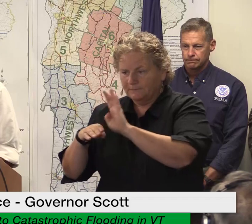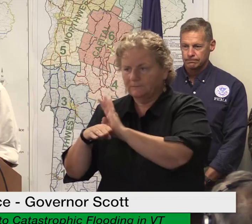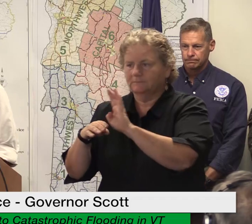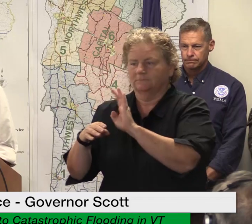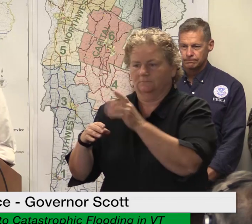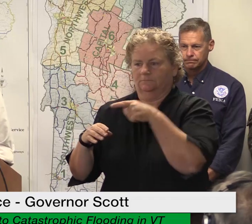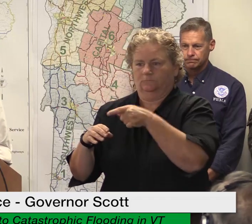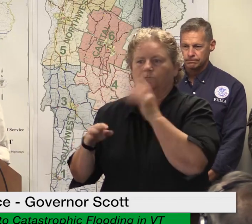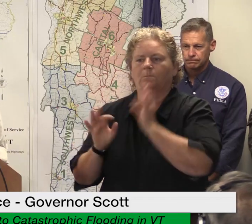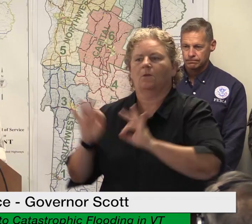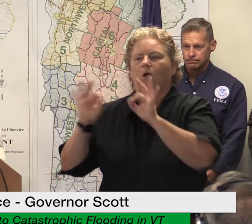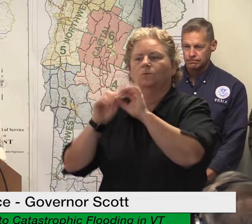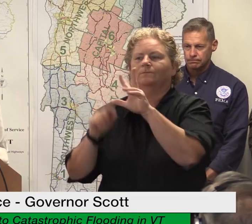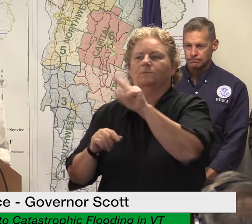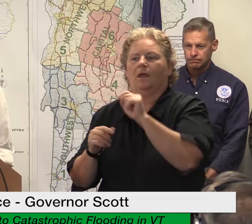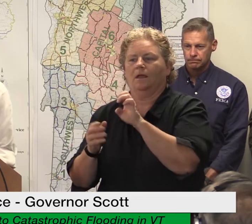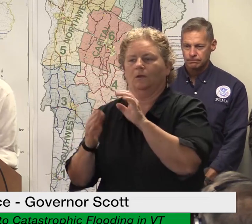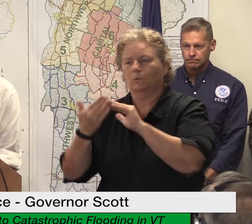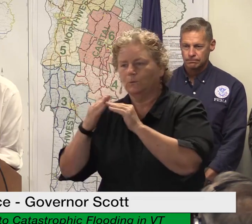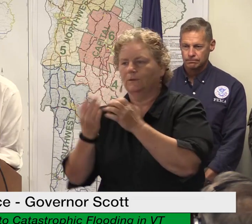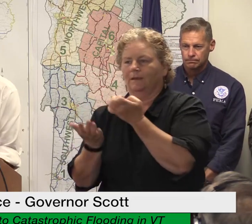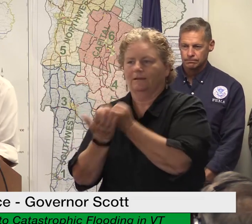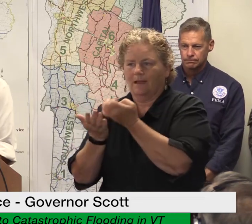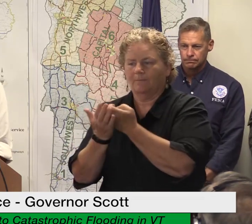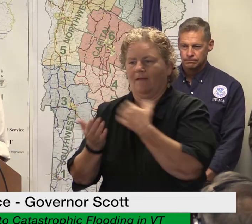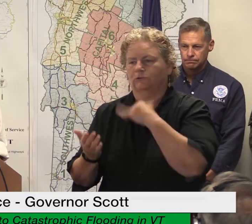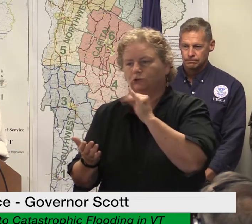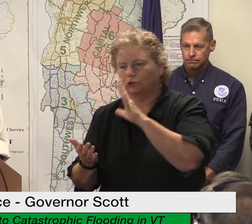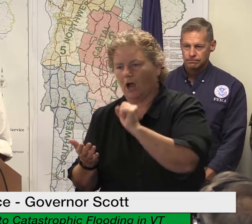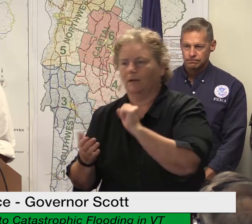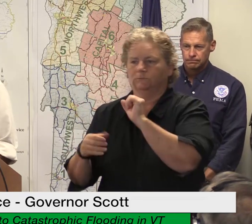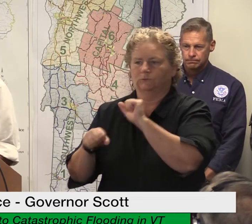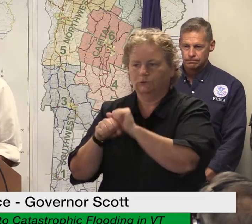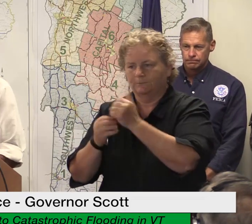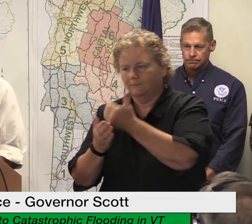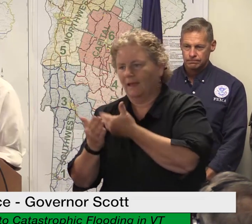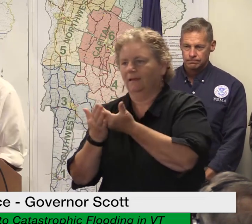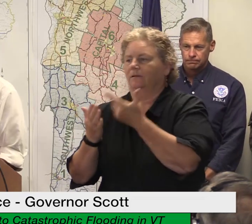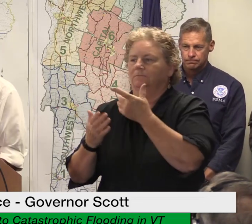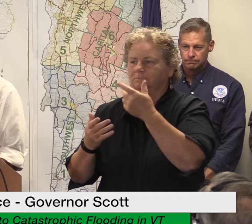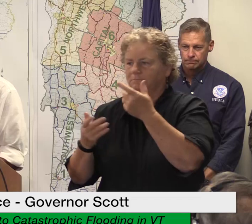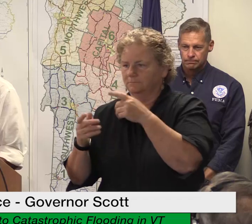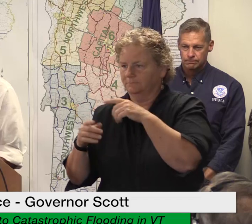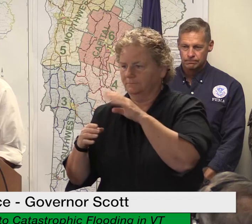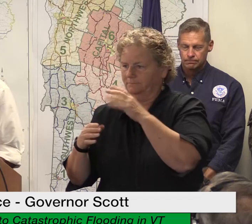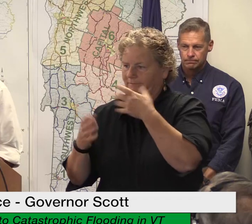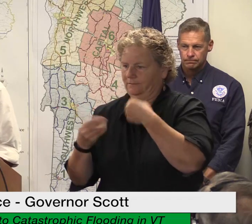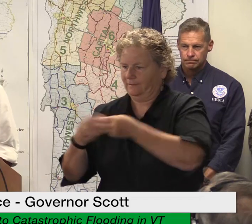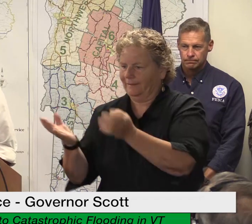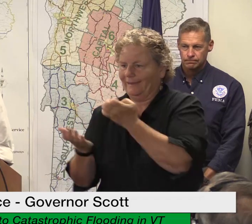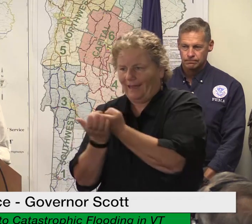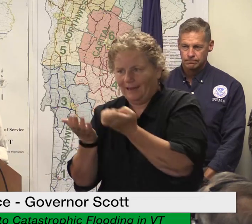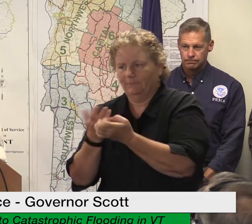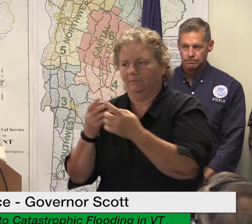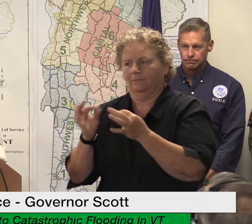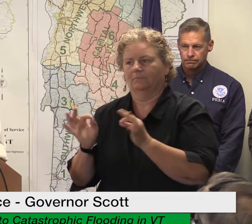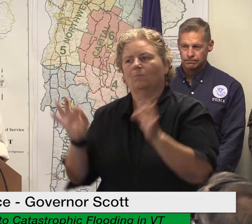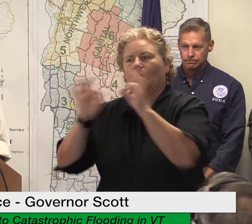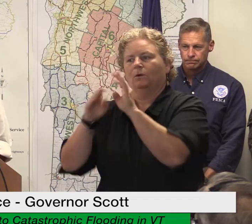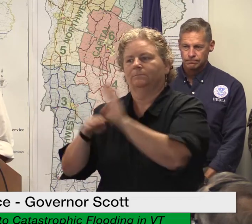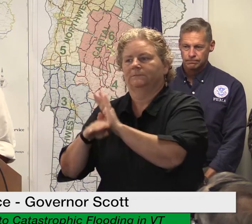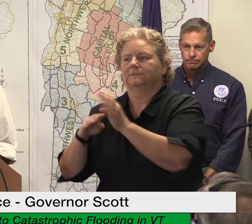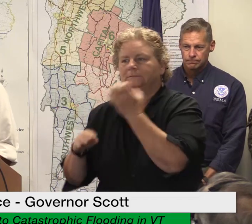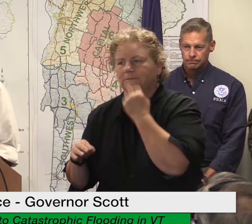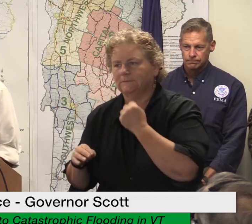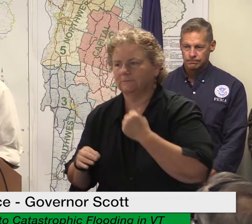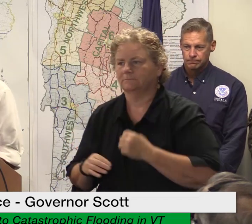to help i've instructed my team to get creative on how the state with its limited resources can work to fill gaps